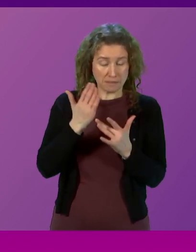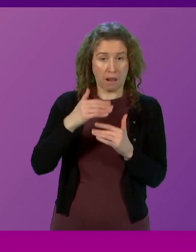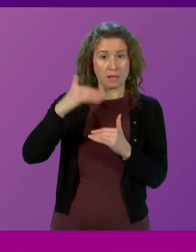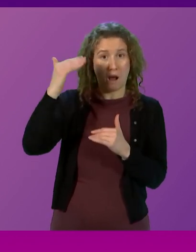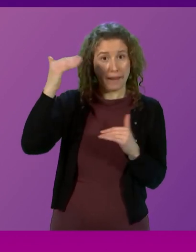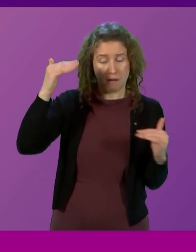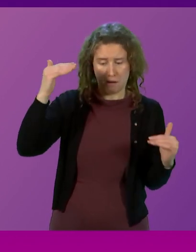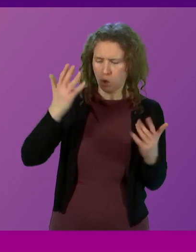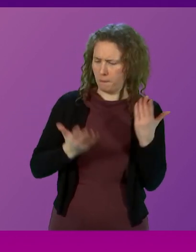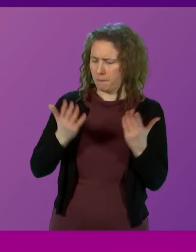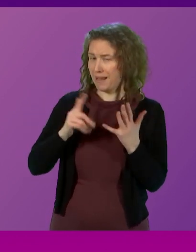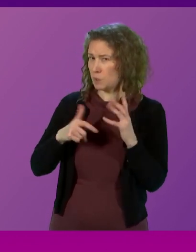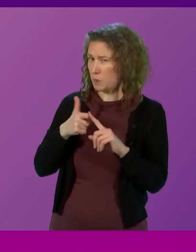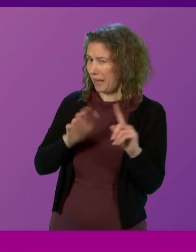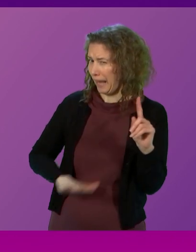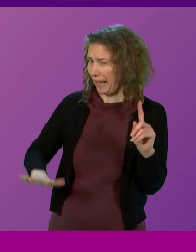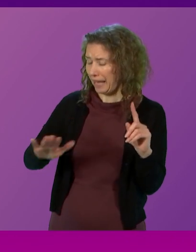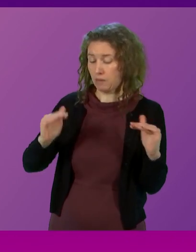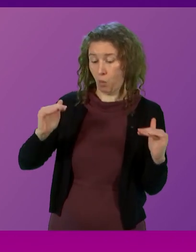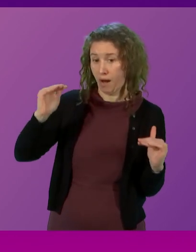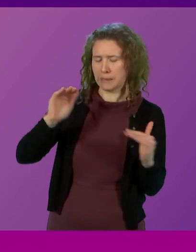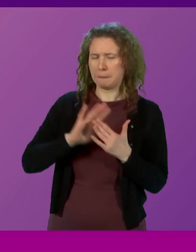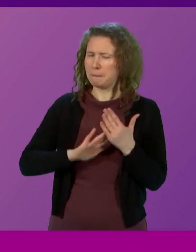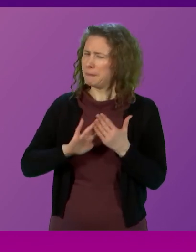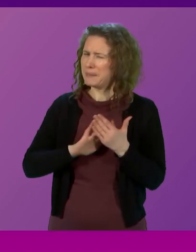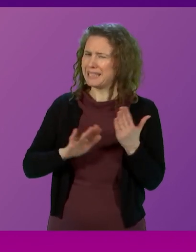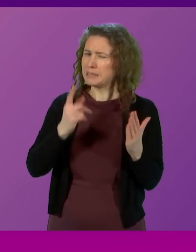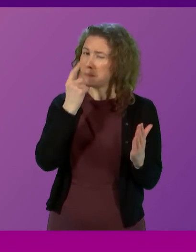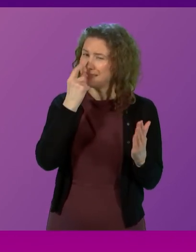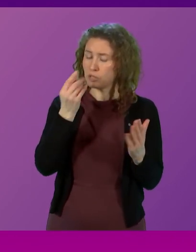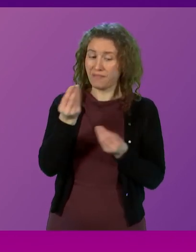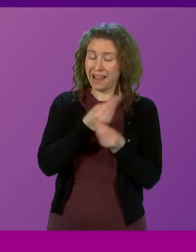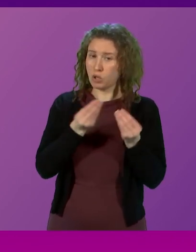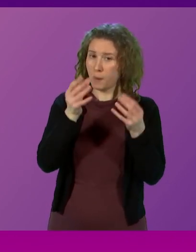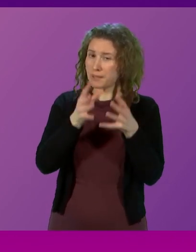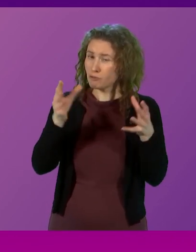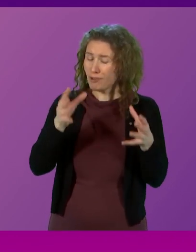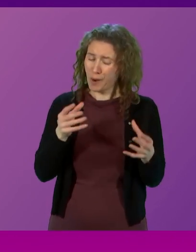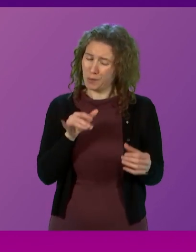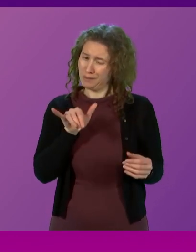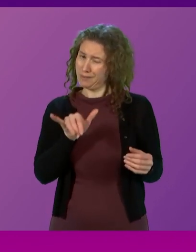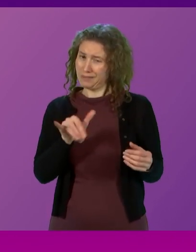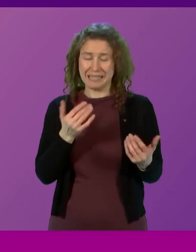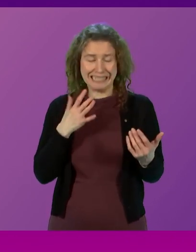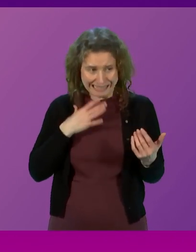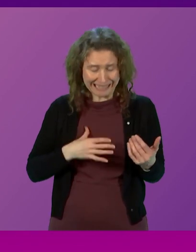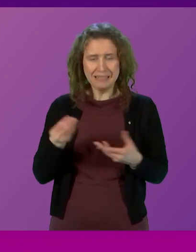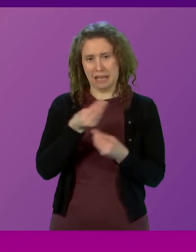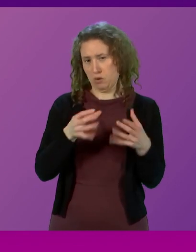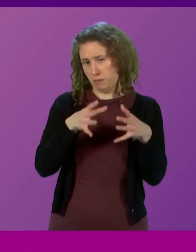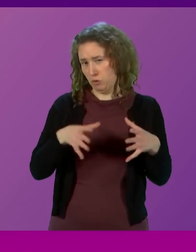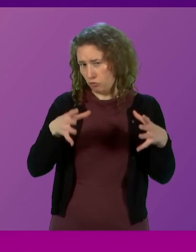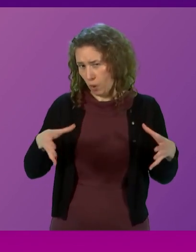comparison with their UK counterparts, you risk undermining the potential for economic growth that this country so desperately needs.